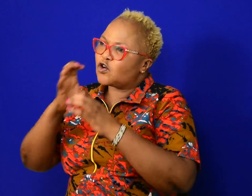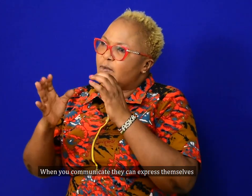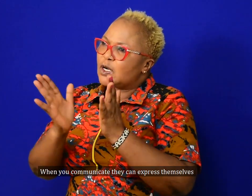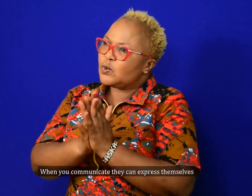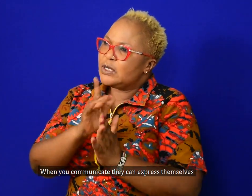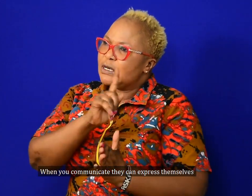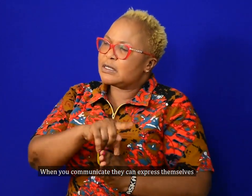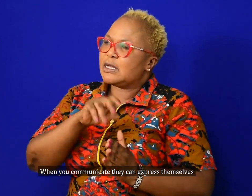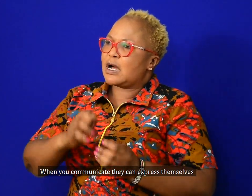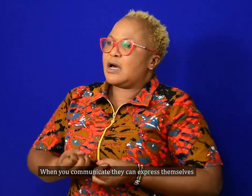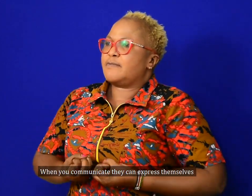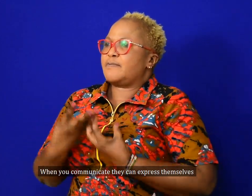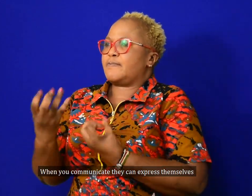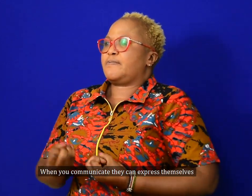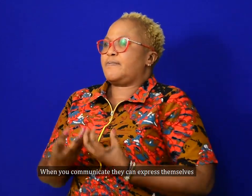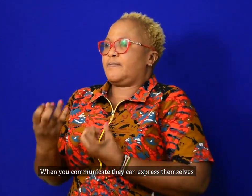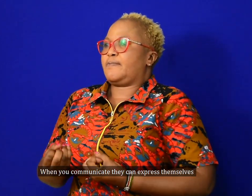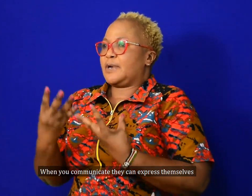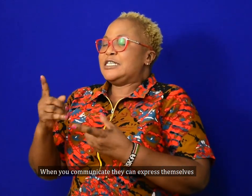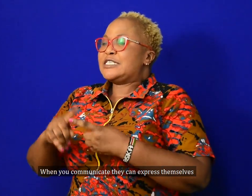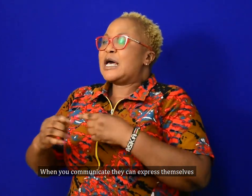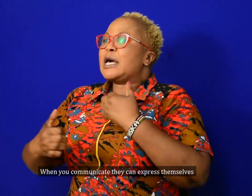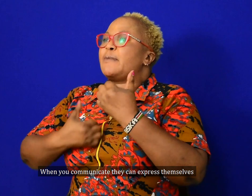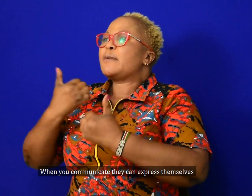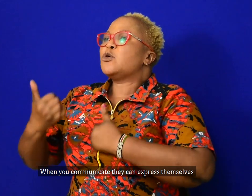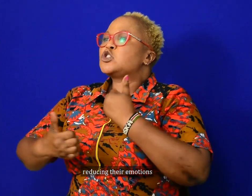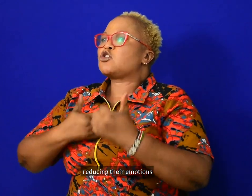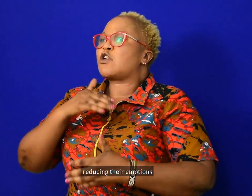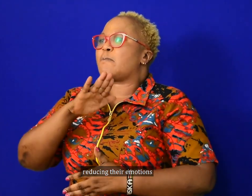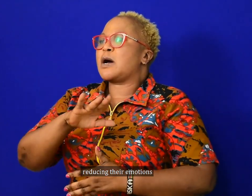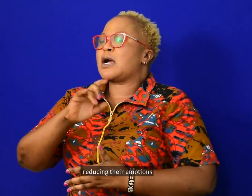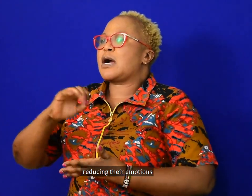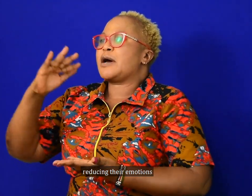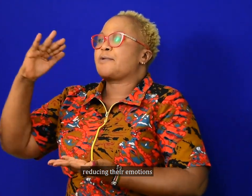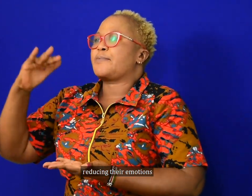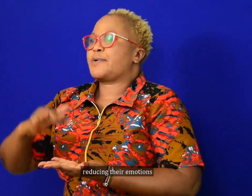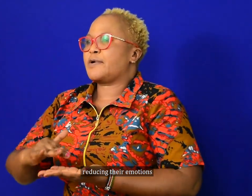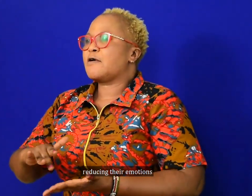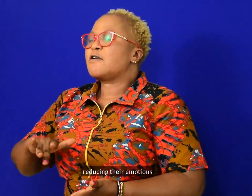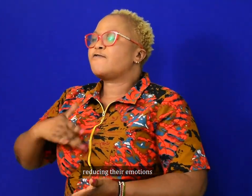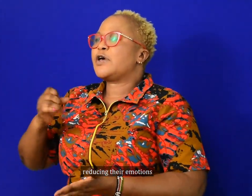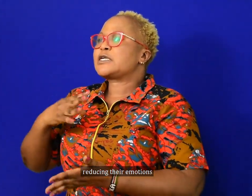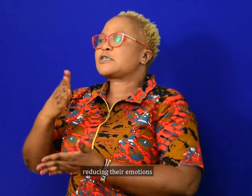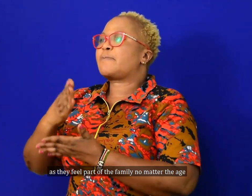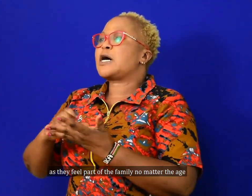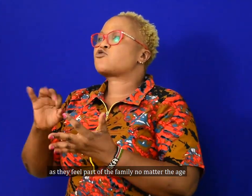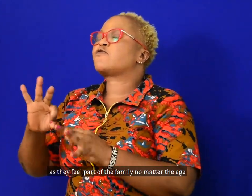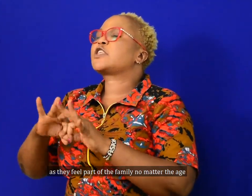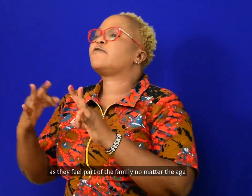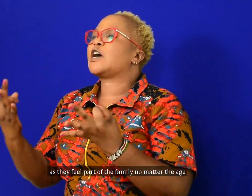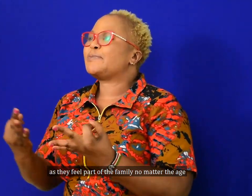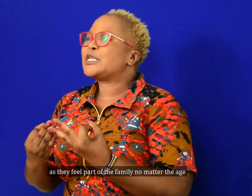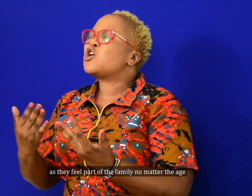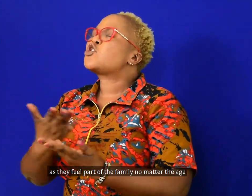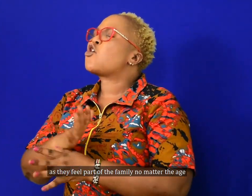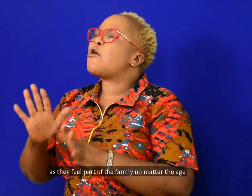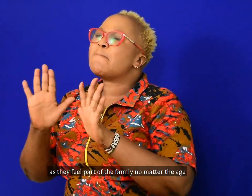When you communicate, they can express themselves, reducing their emotions as they feel part of the family.